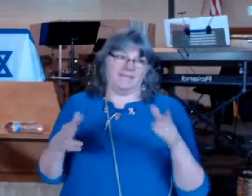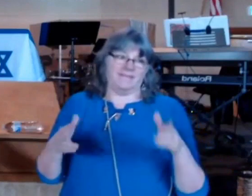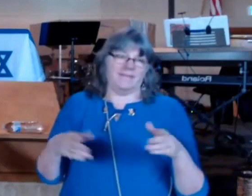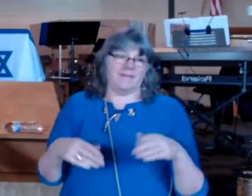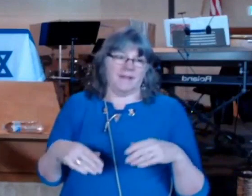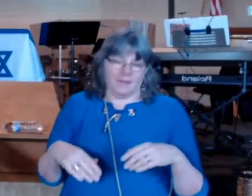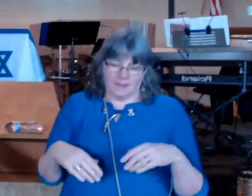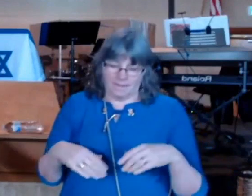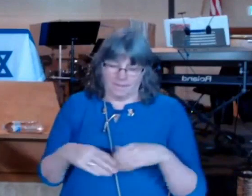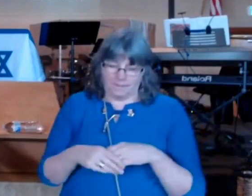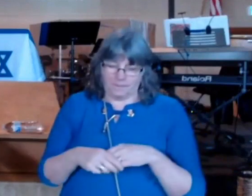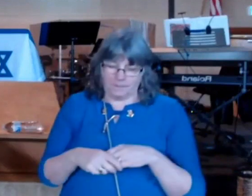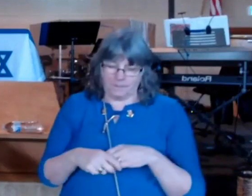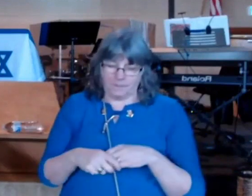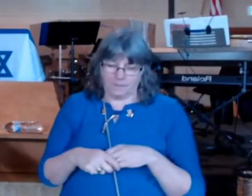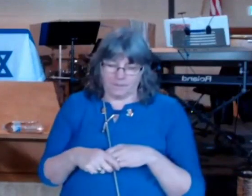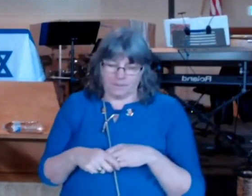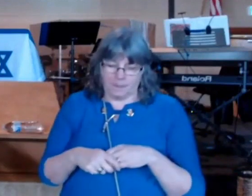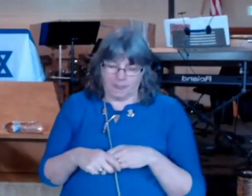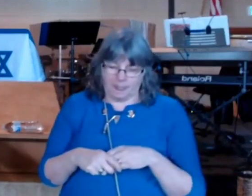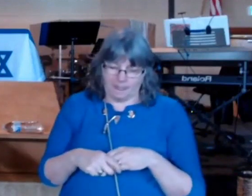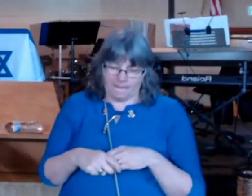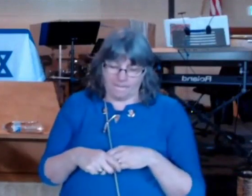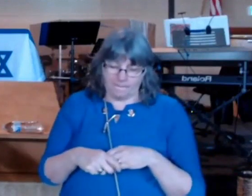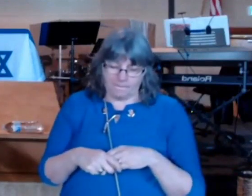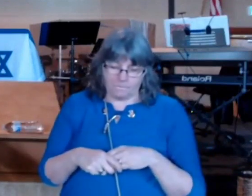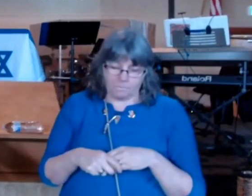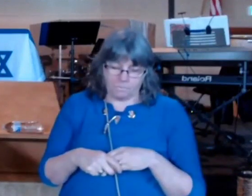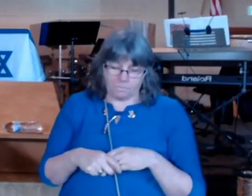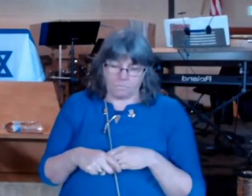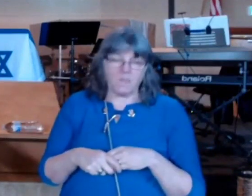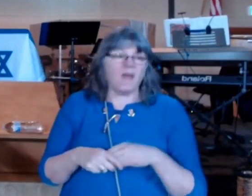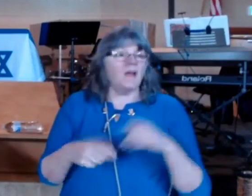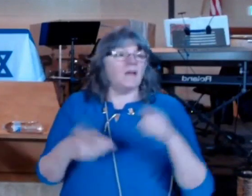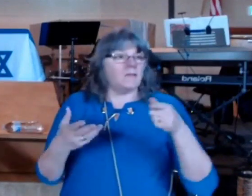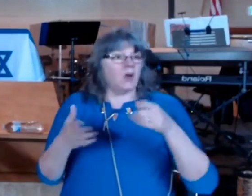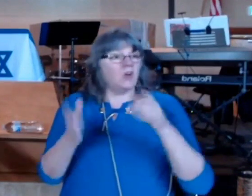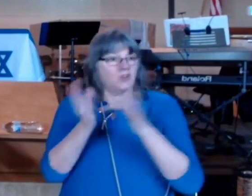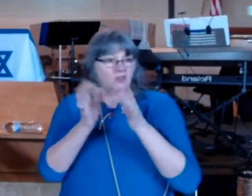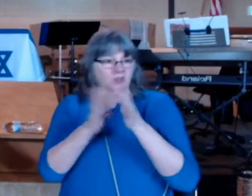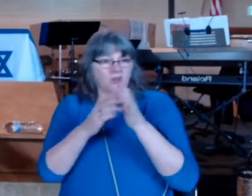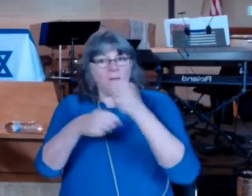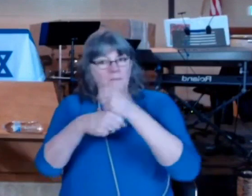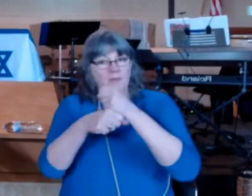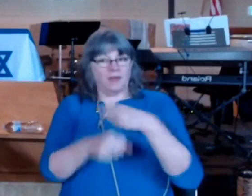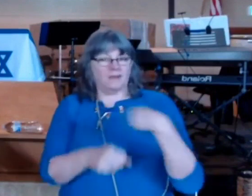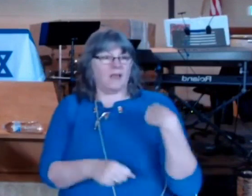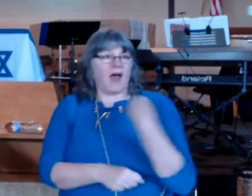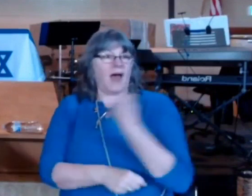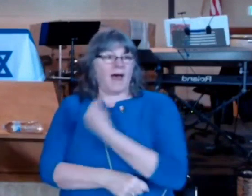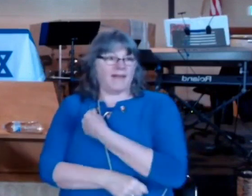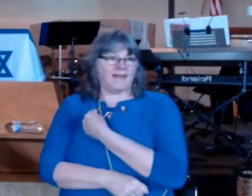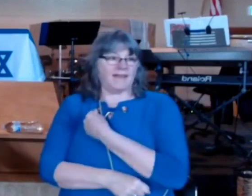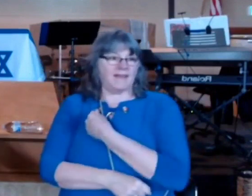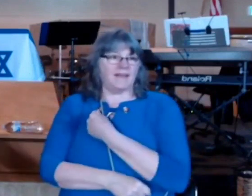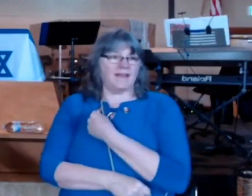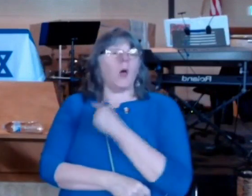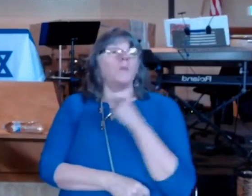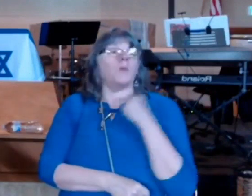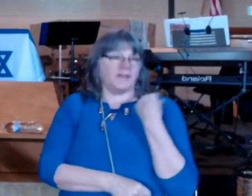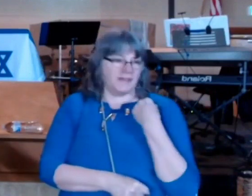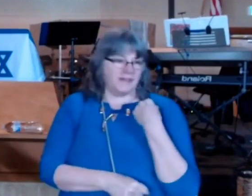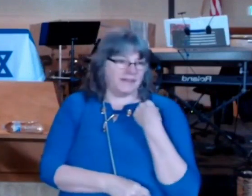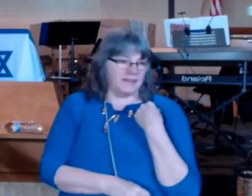clean someone unclean someone good someone bad as such we also have the power to destroy people by